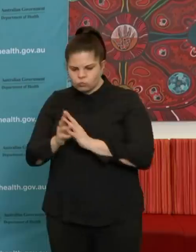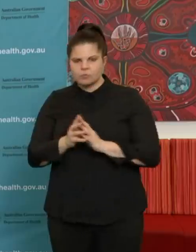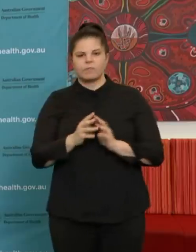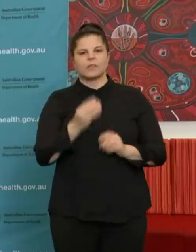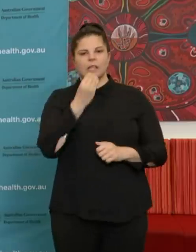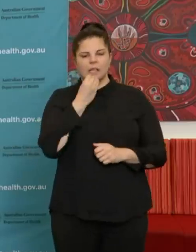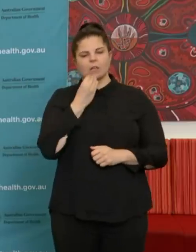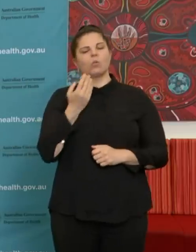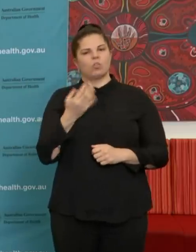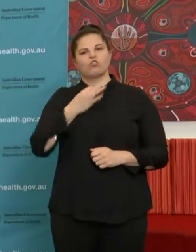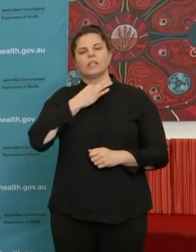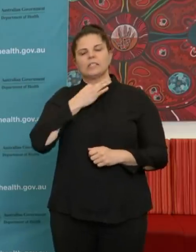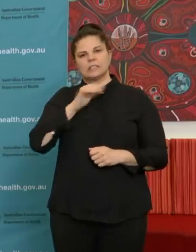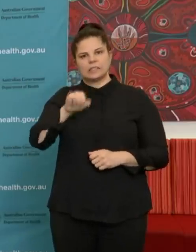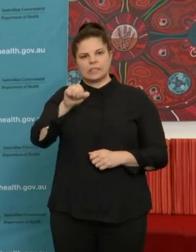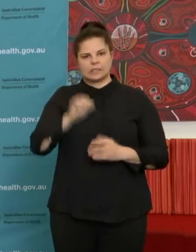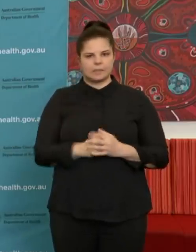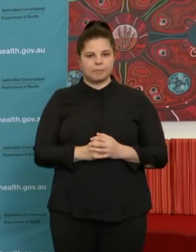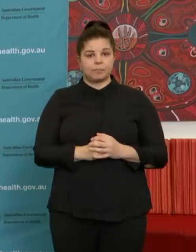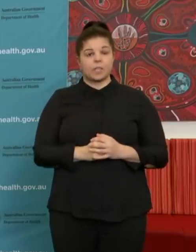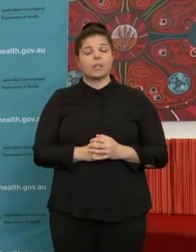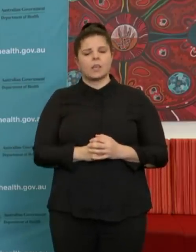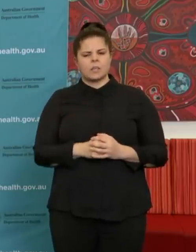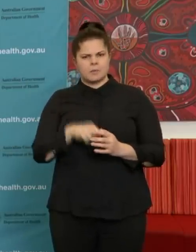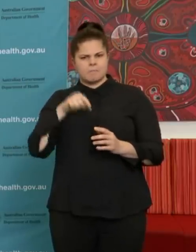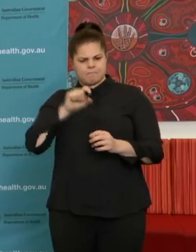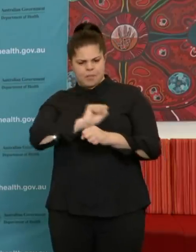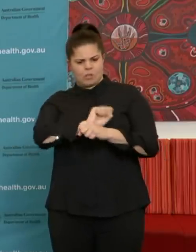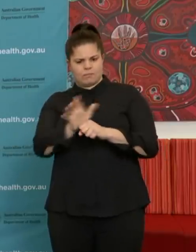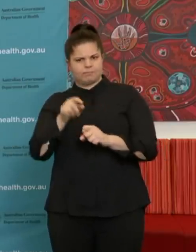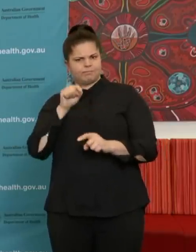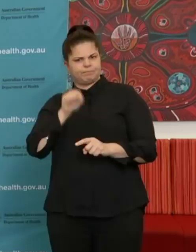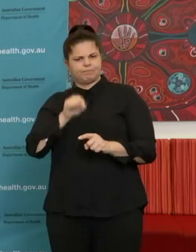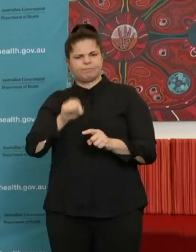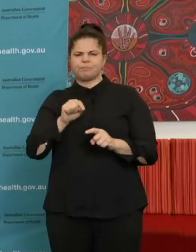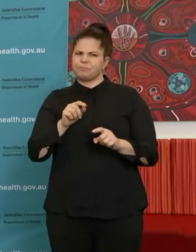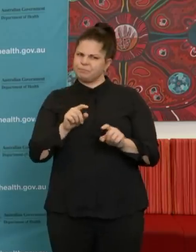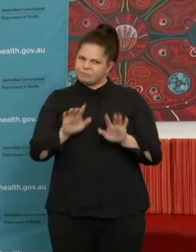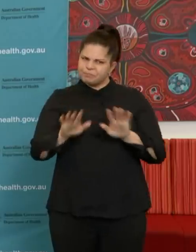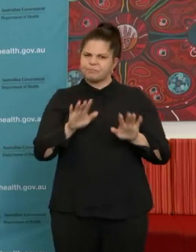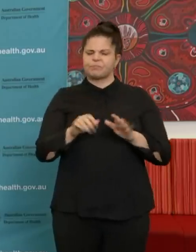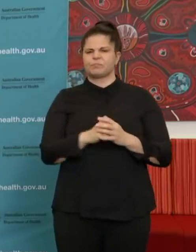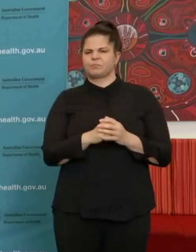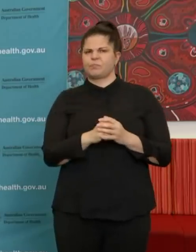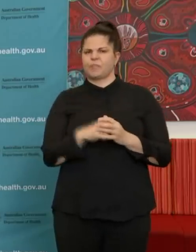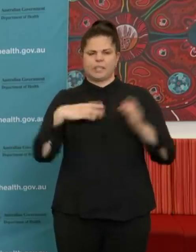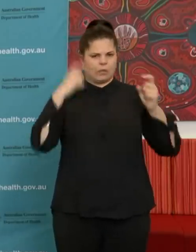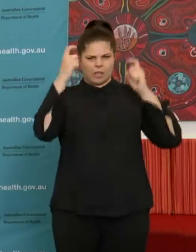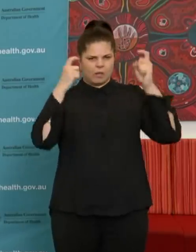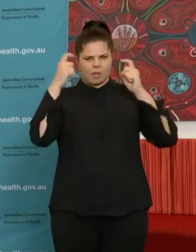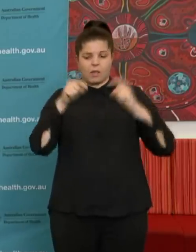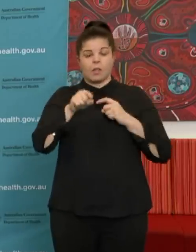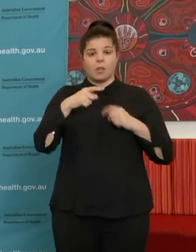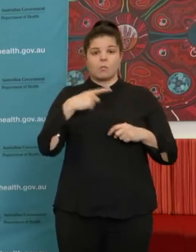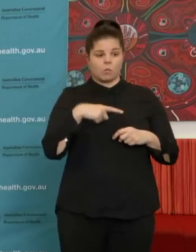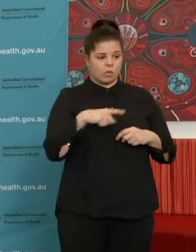this particular virus, the COVID-19 virus, really that jump from the